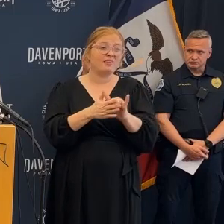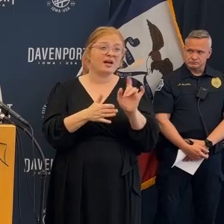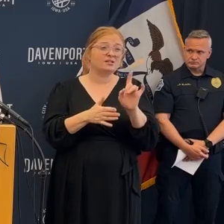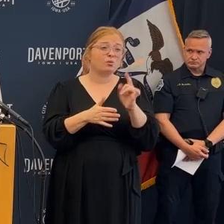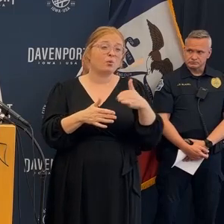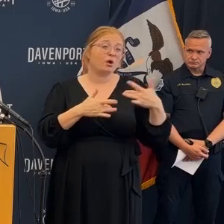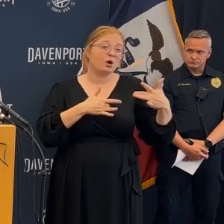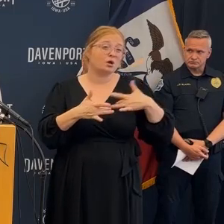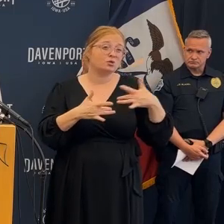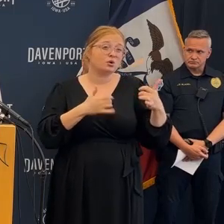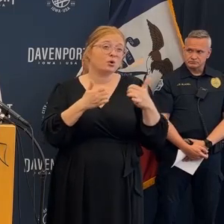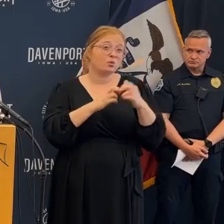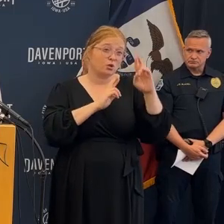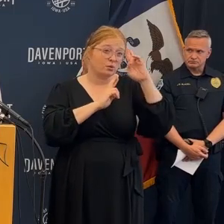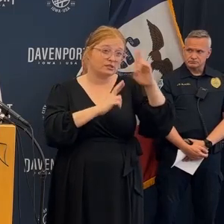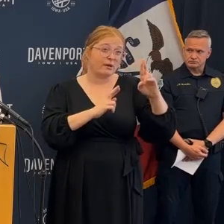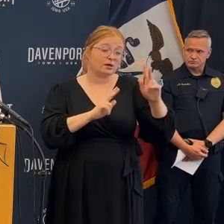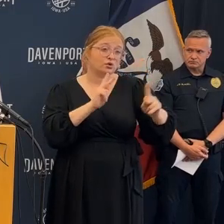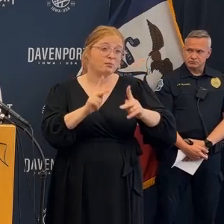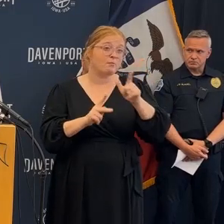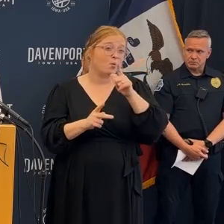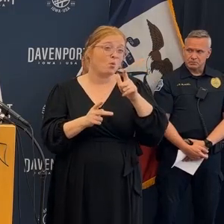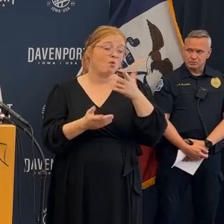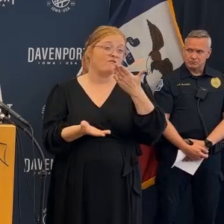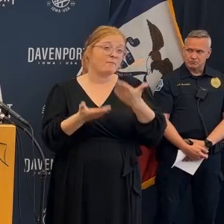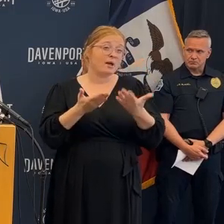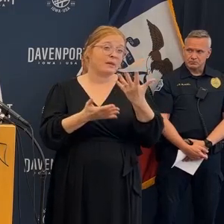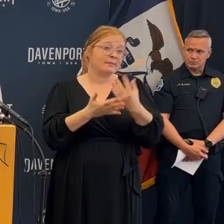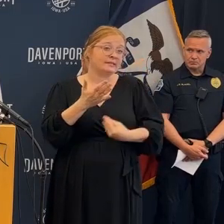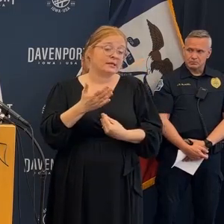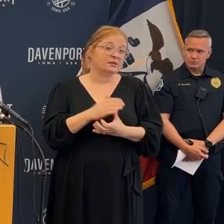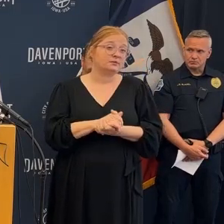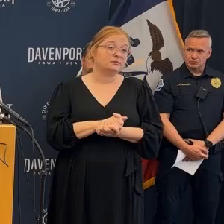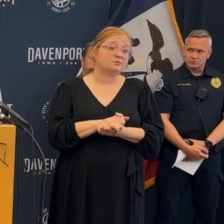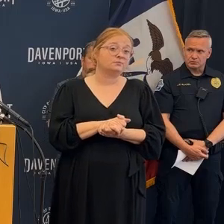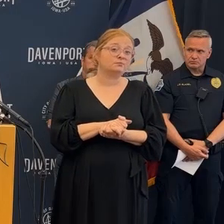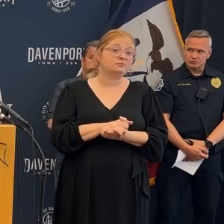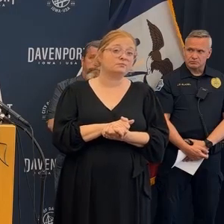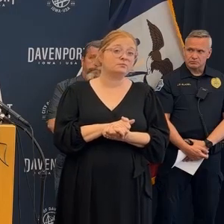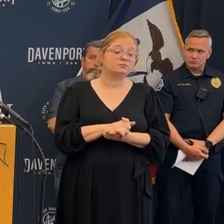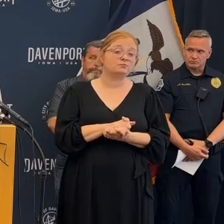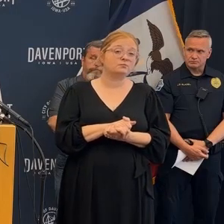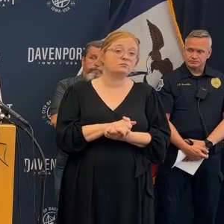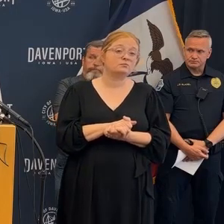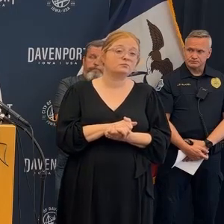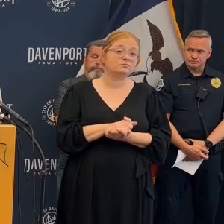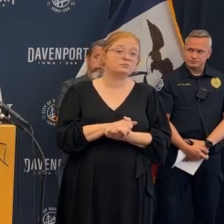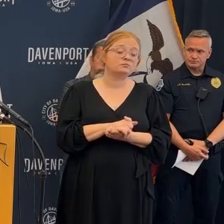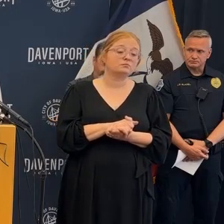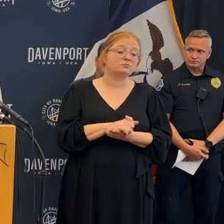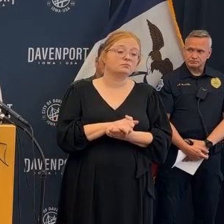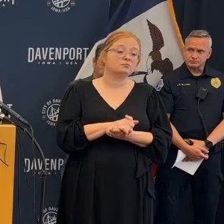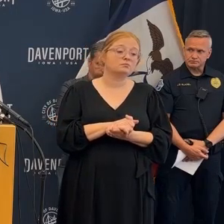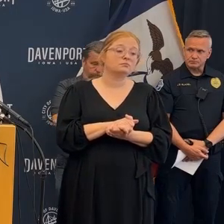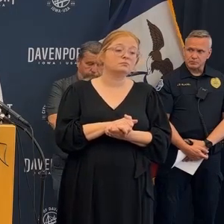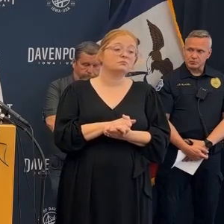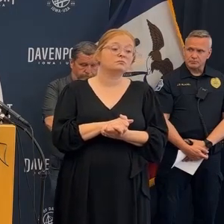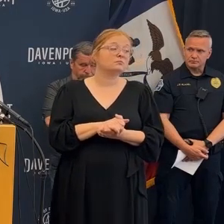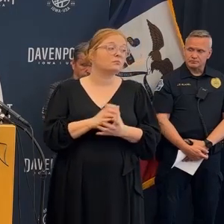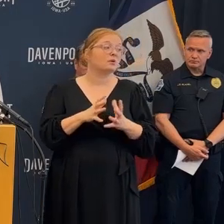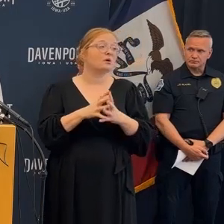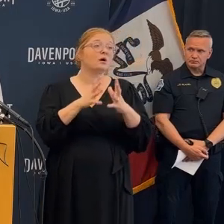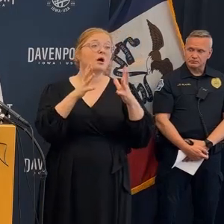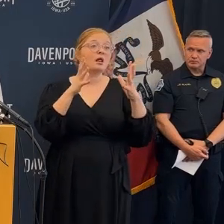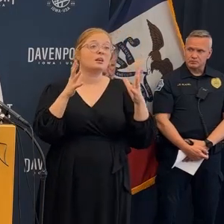you're going to start demolishing it the most likely place to start demolishing that building is